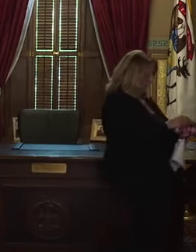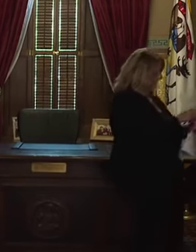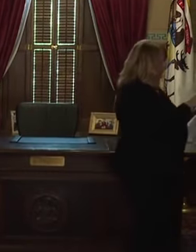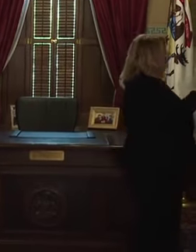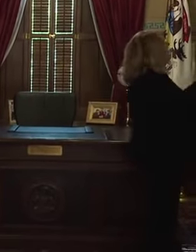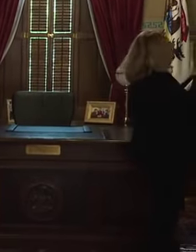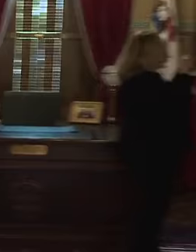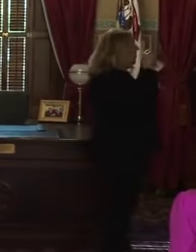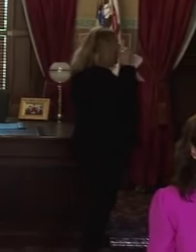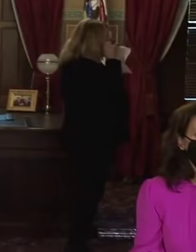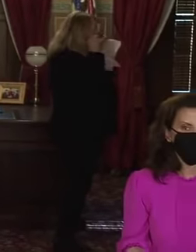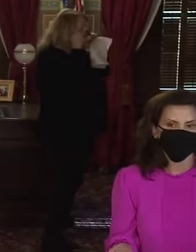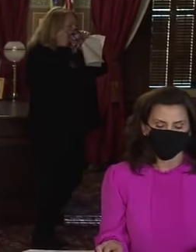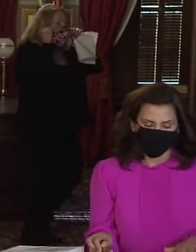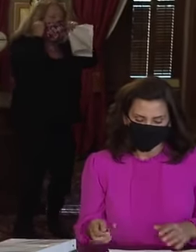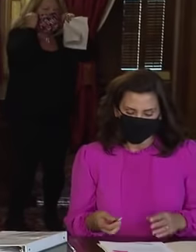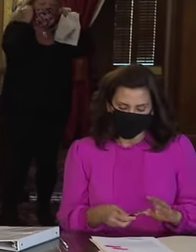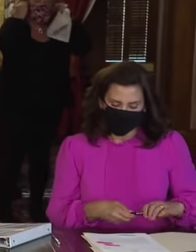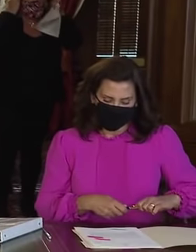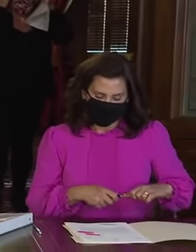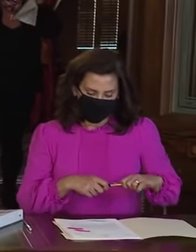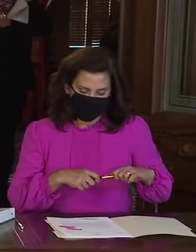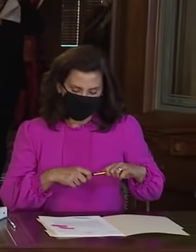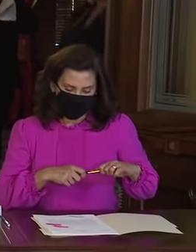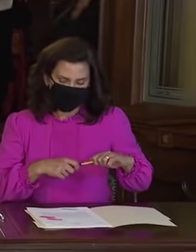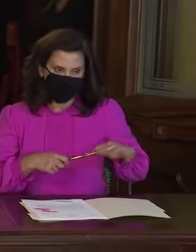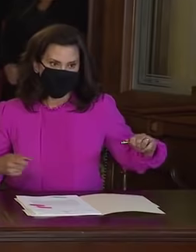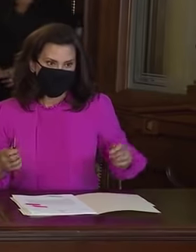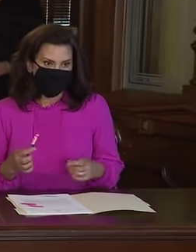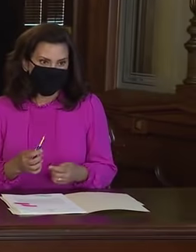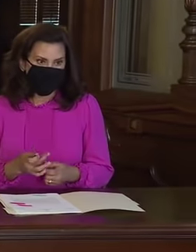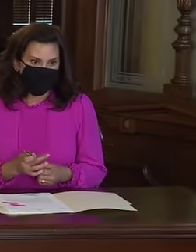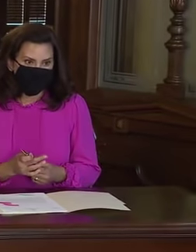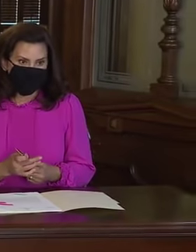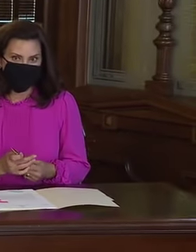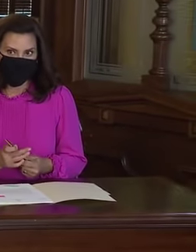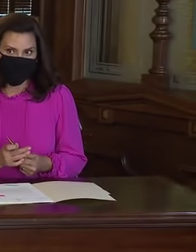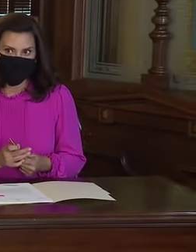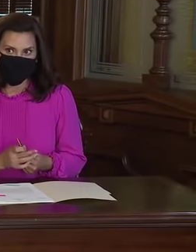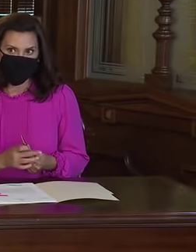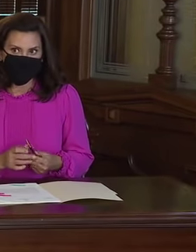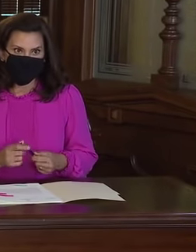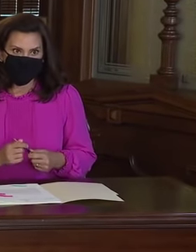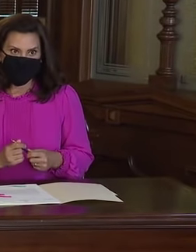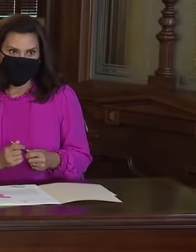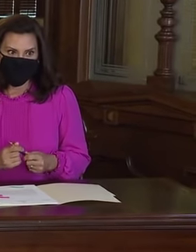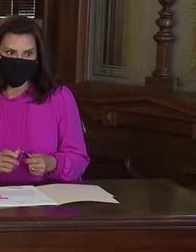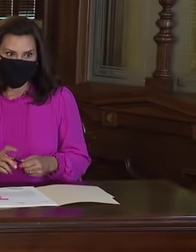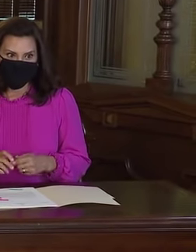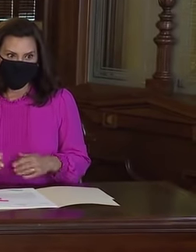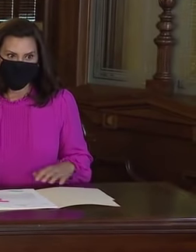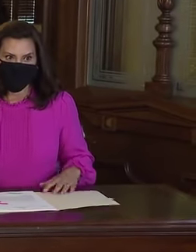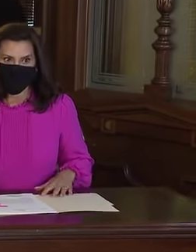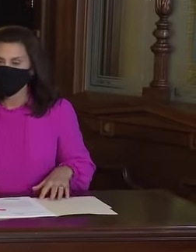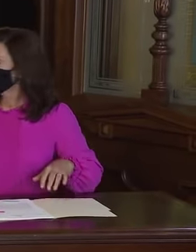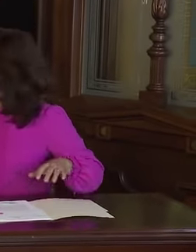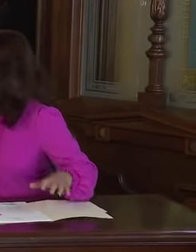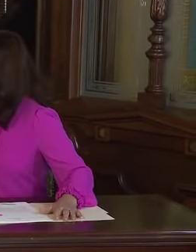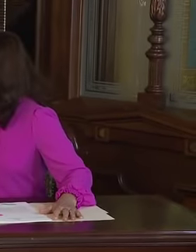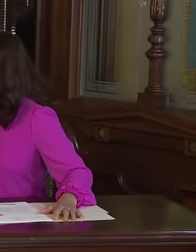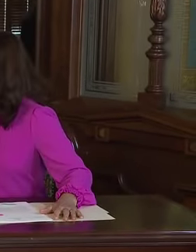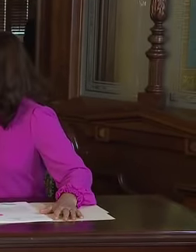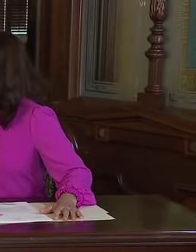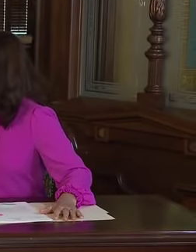So I'm to sign the bills and then I'll do a little Q&A. A little&A.